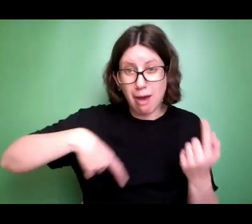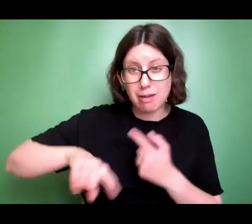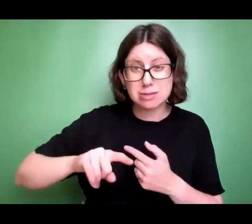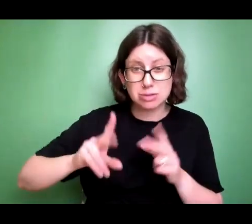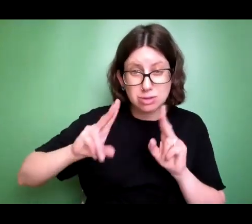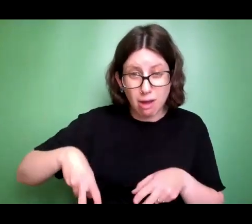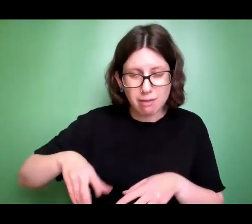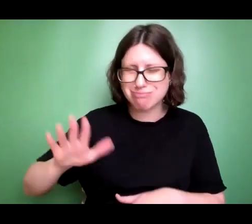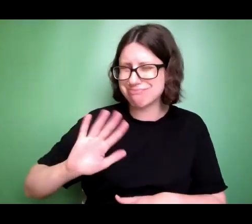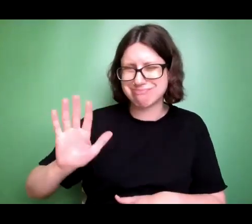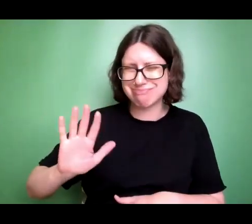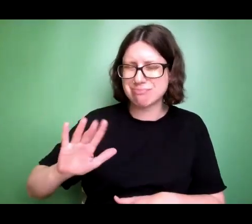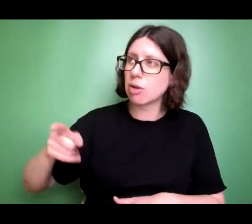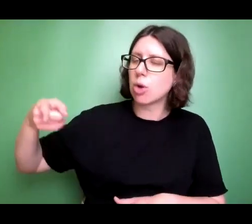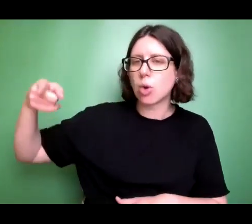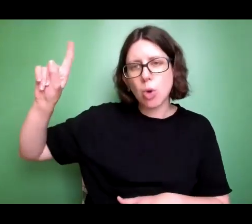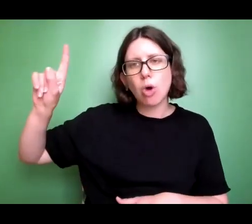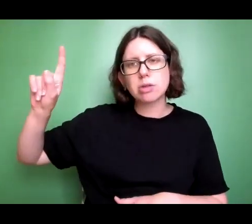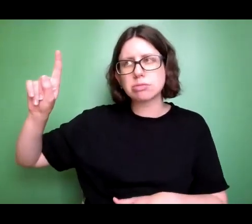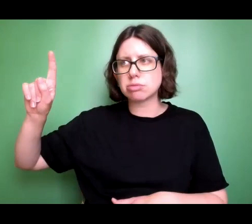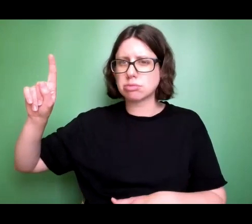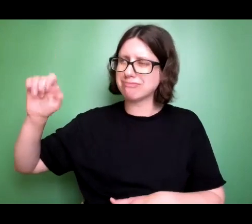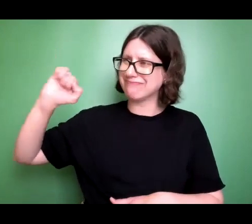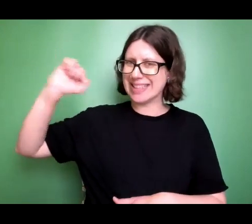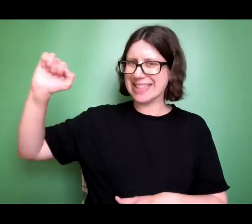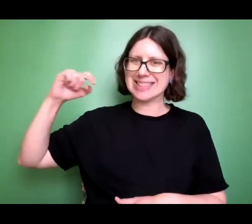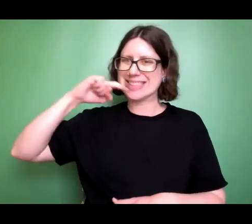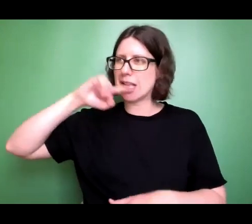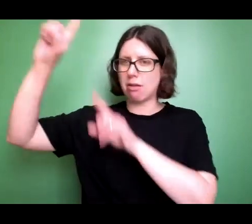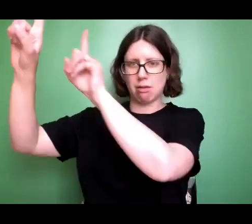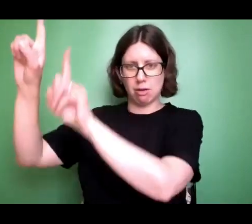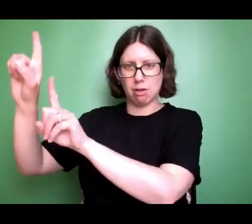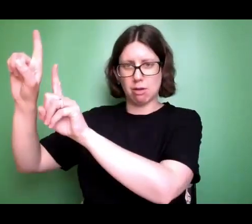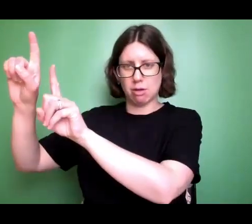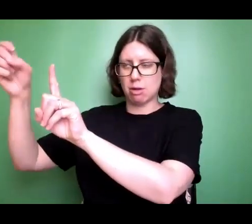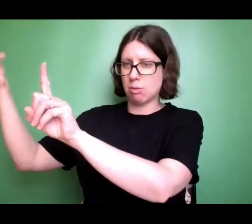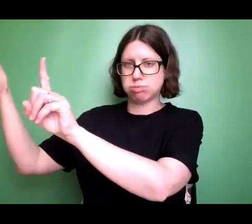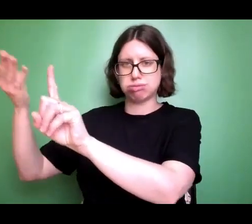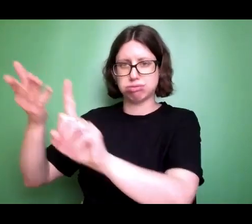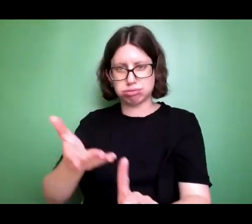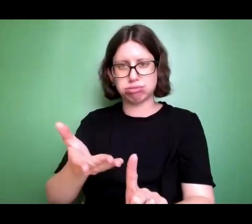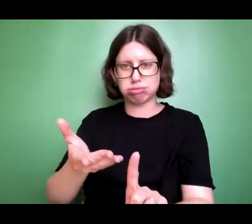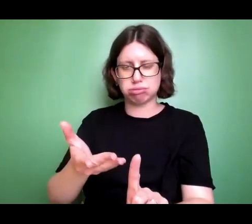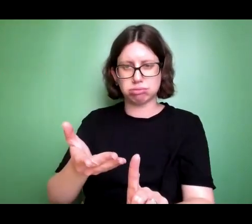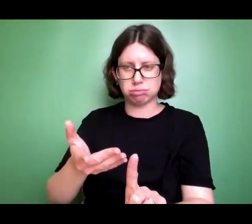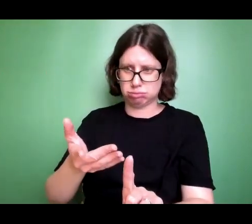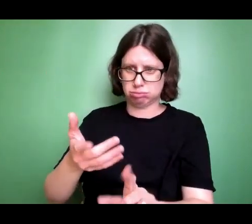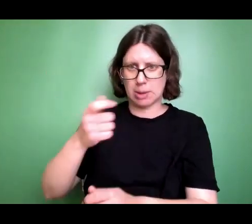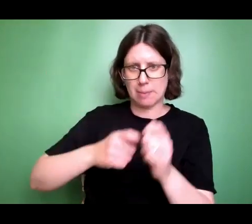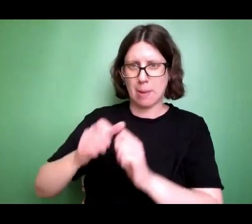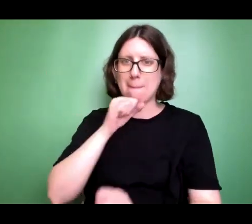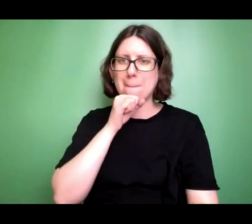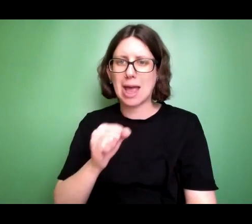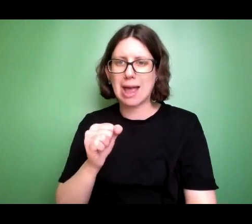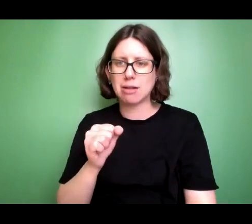So he sent his son, Jesus, whom he loved before the world was created, to come into the world as a man, to live a